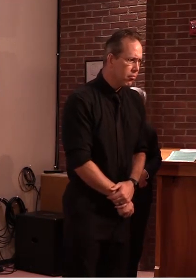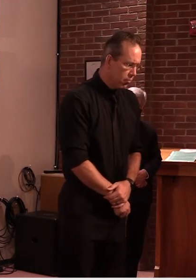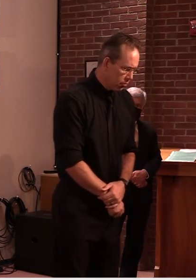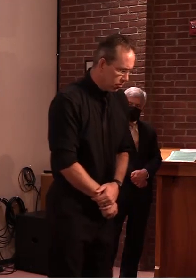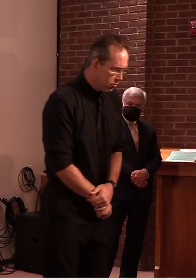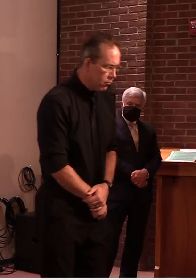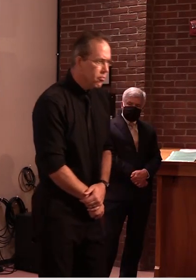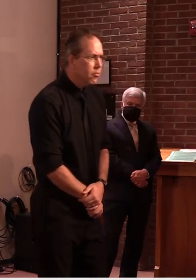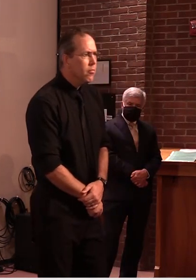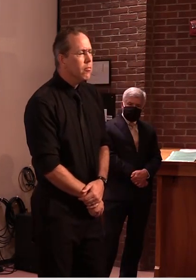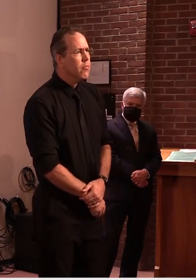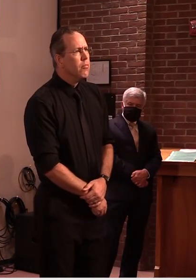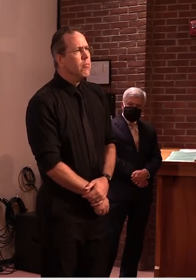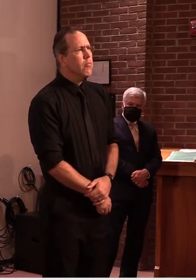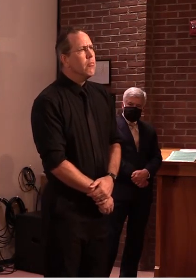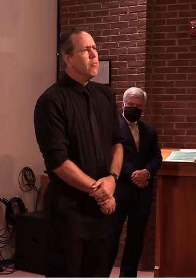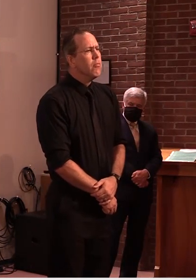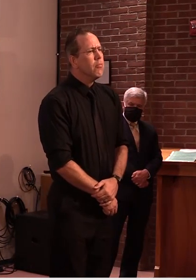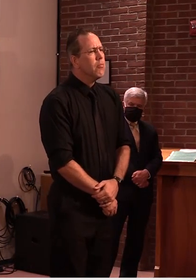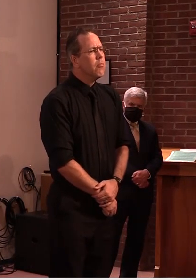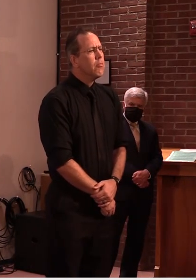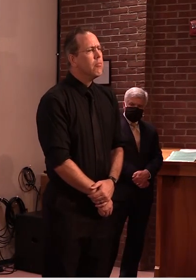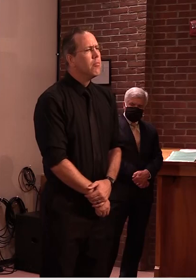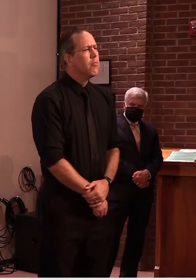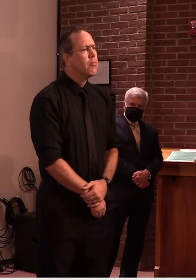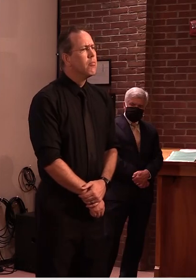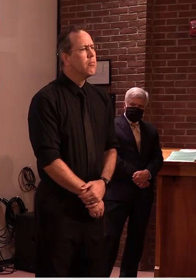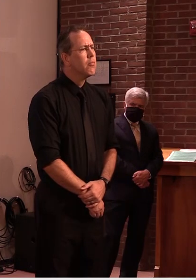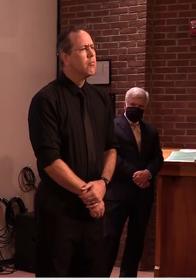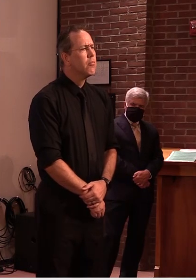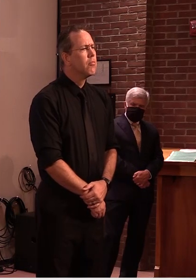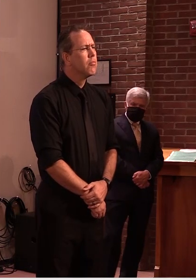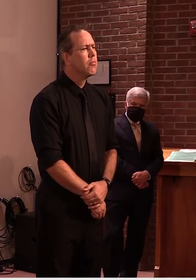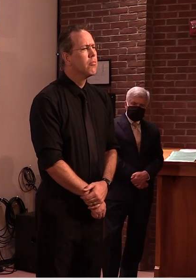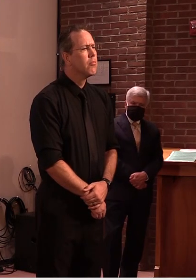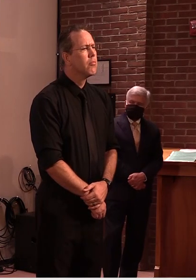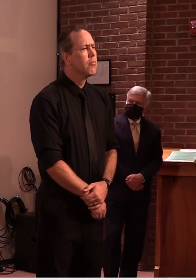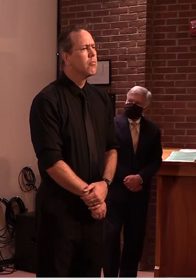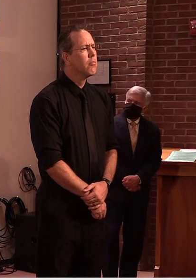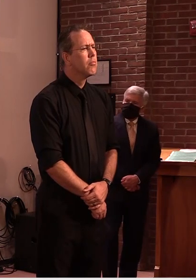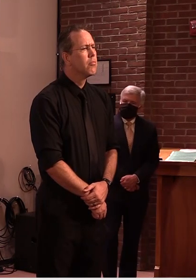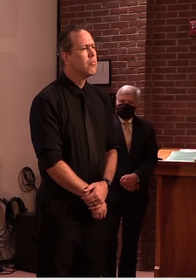okay um my question is for dr levine